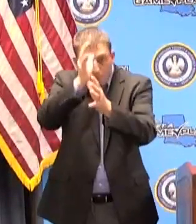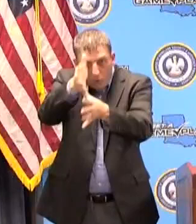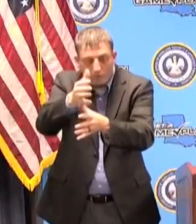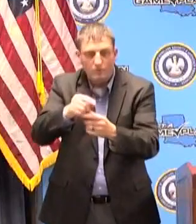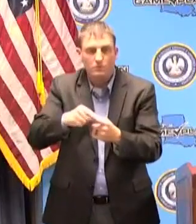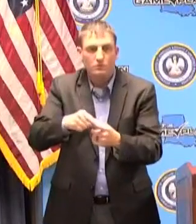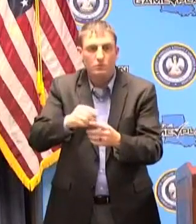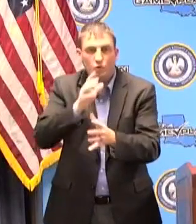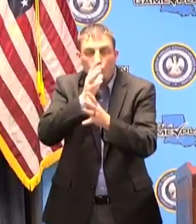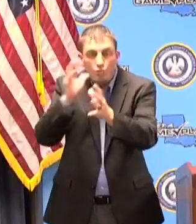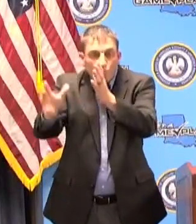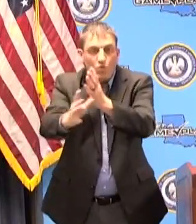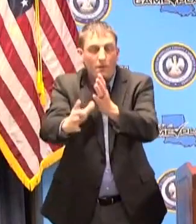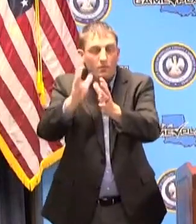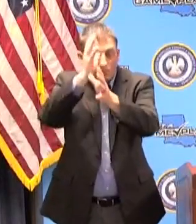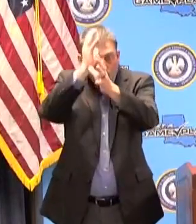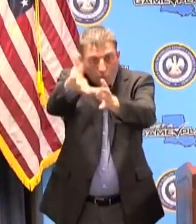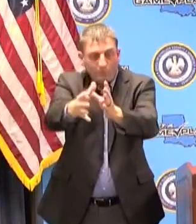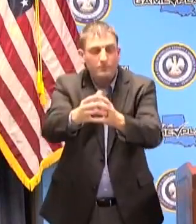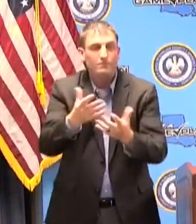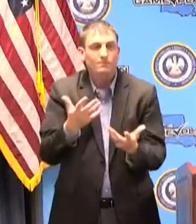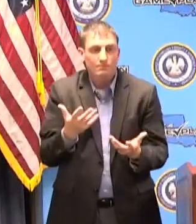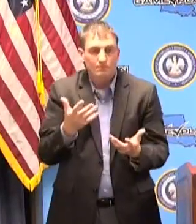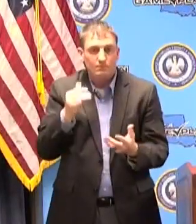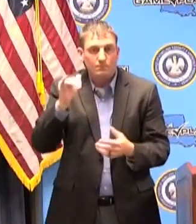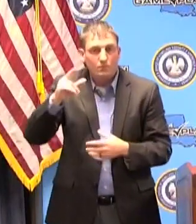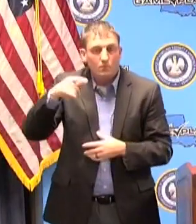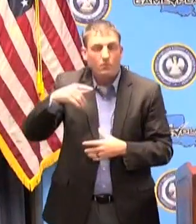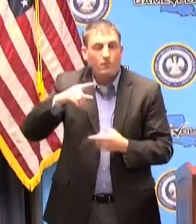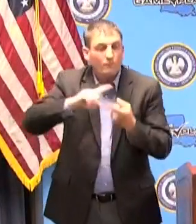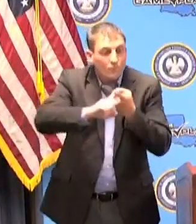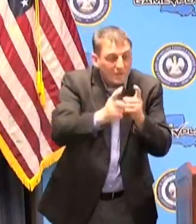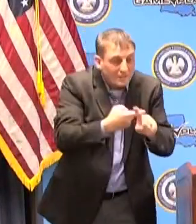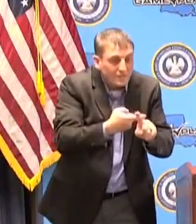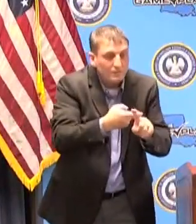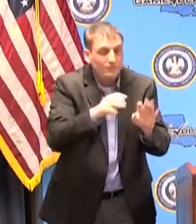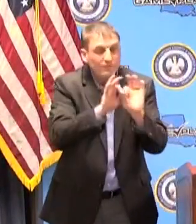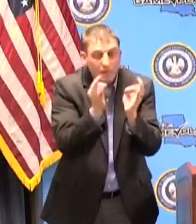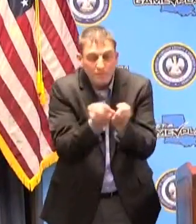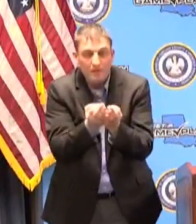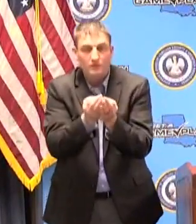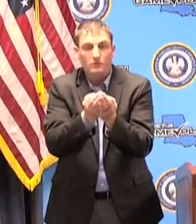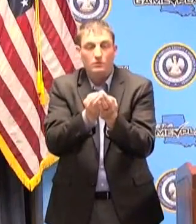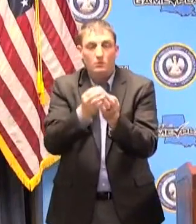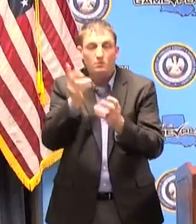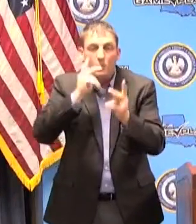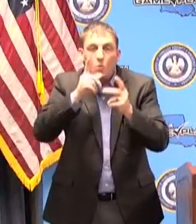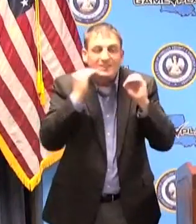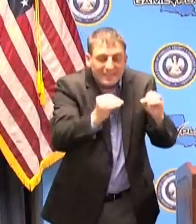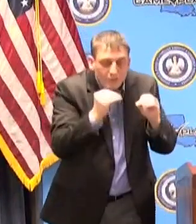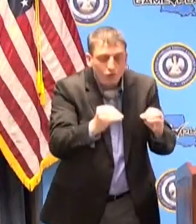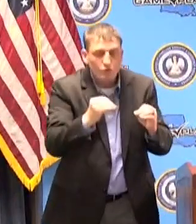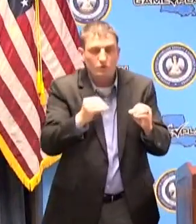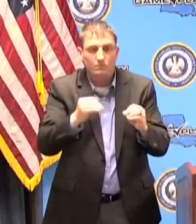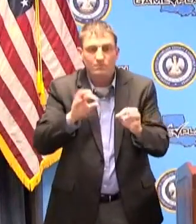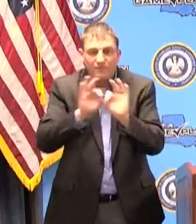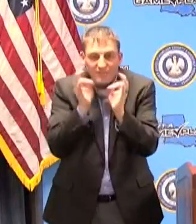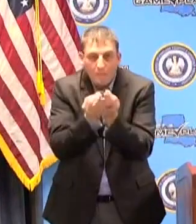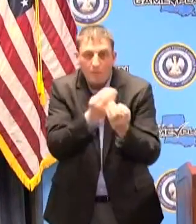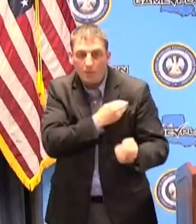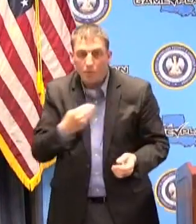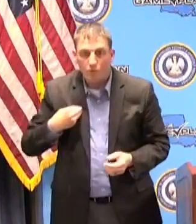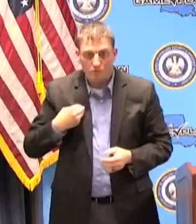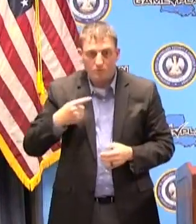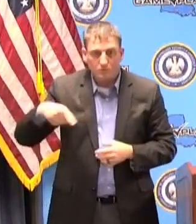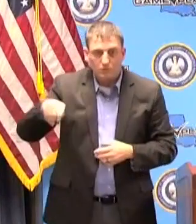people with comorbid conditions are our peers and our co-workers the people who teach our children they are our family members